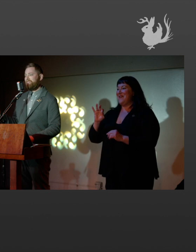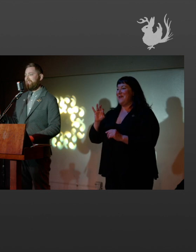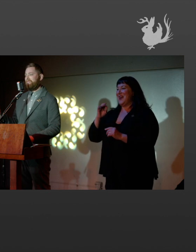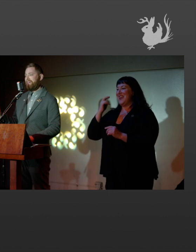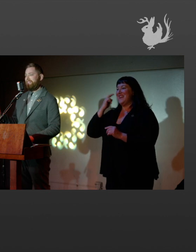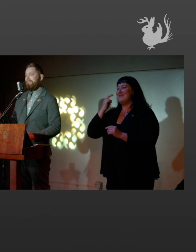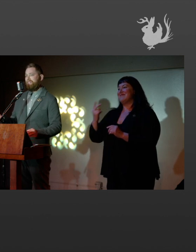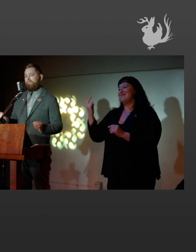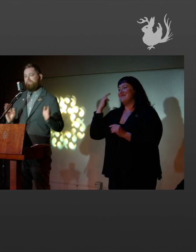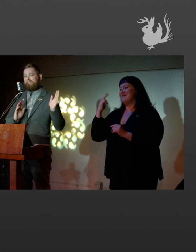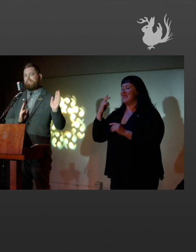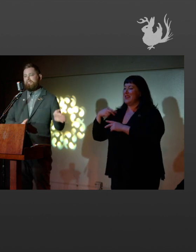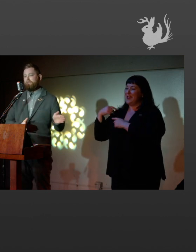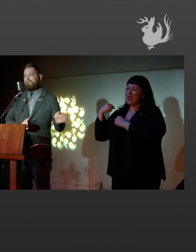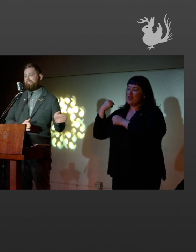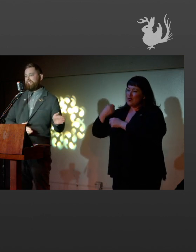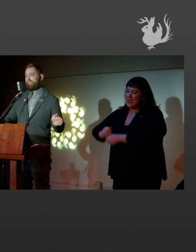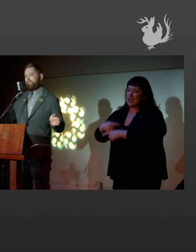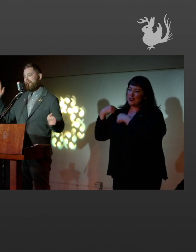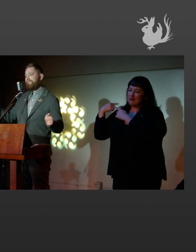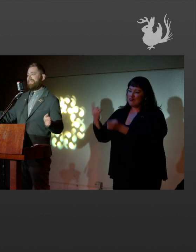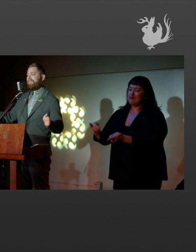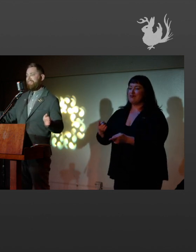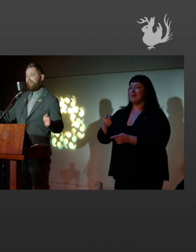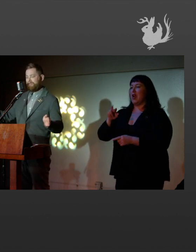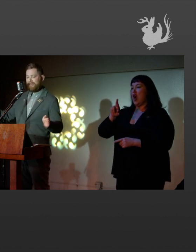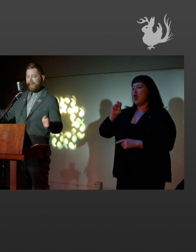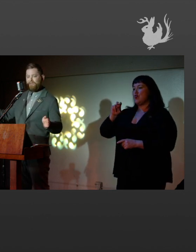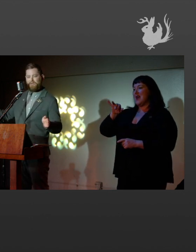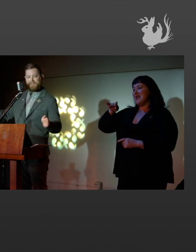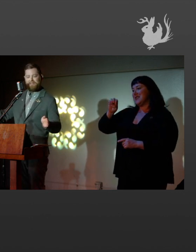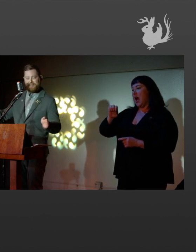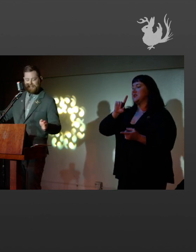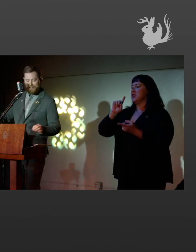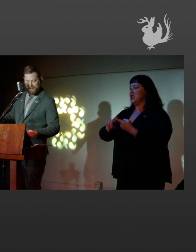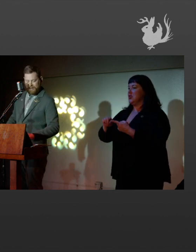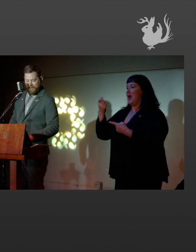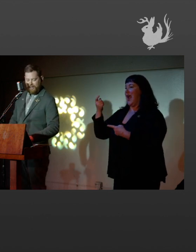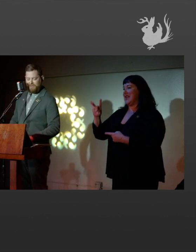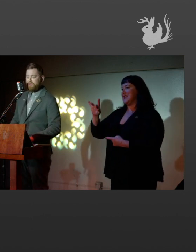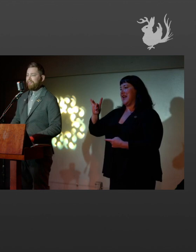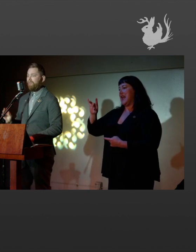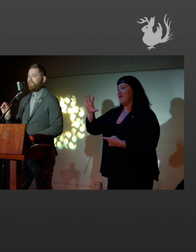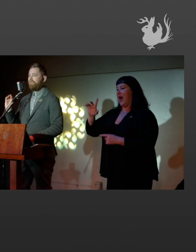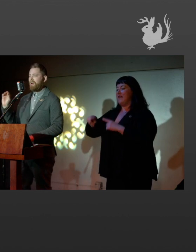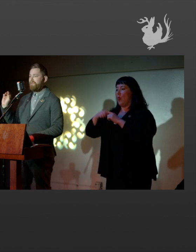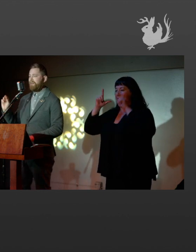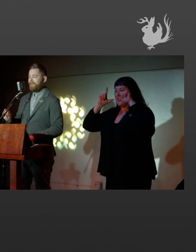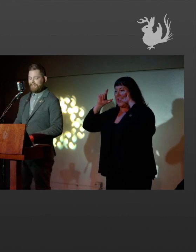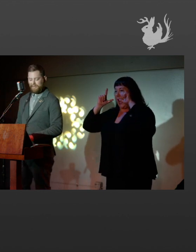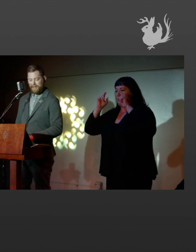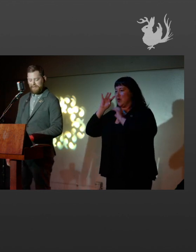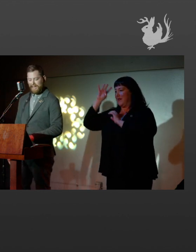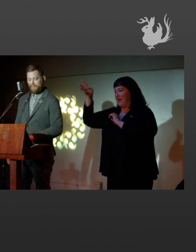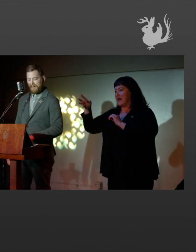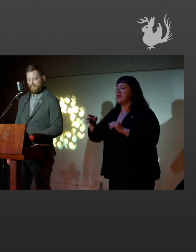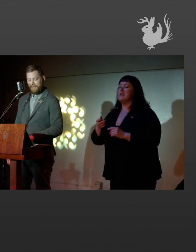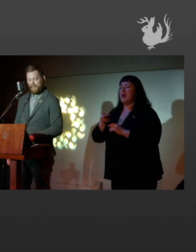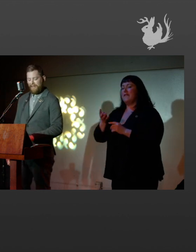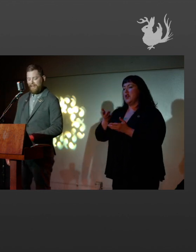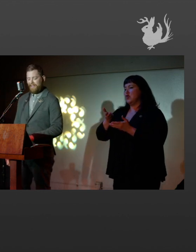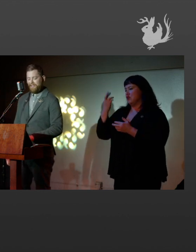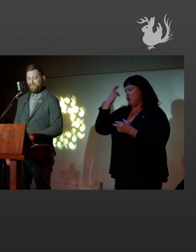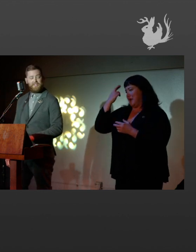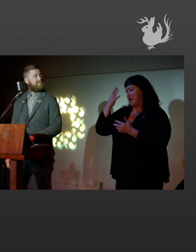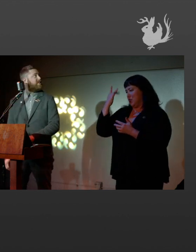portraiture from, like, basically the Renaissance through 1885 when the camera was invented, there was a couple of primary reasons why it was happening.